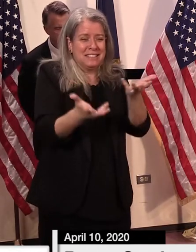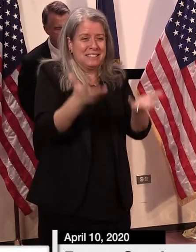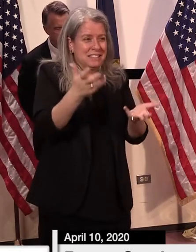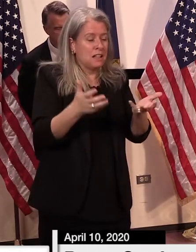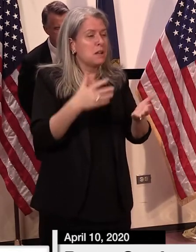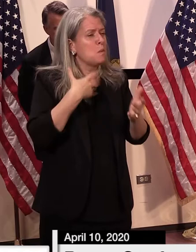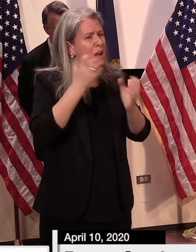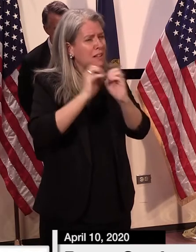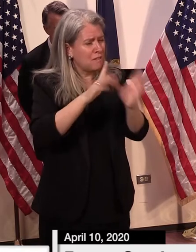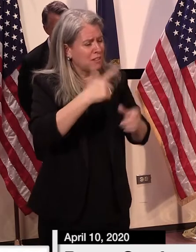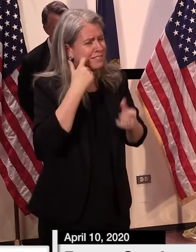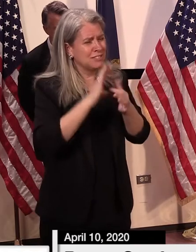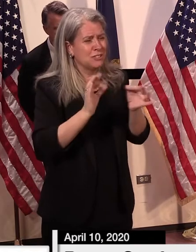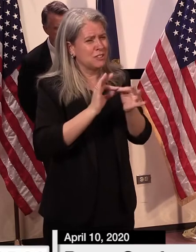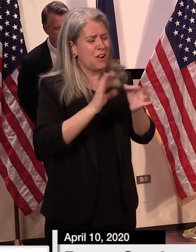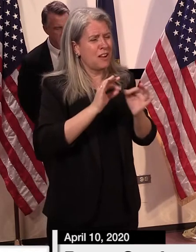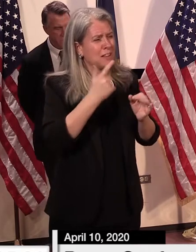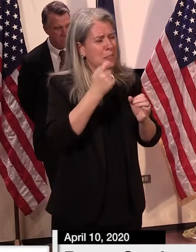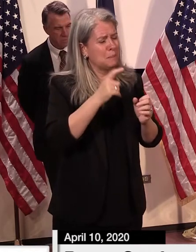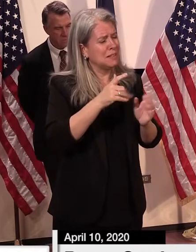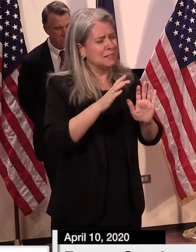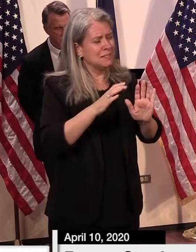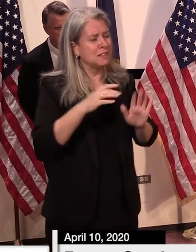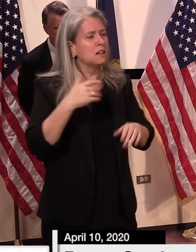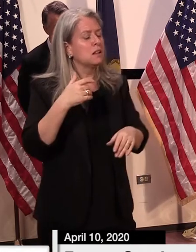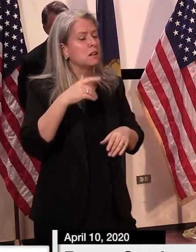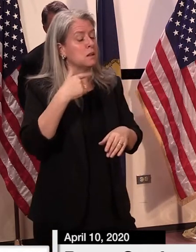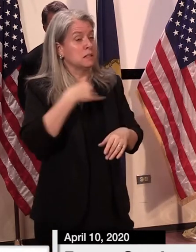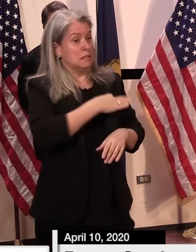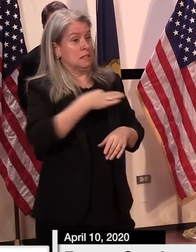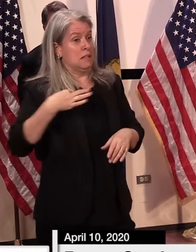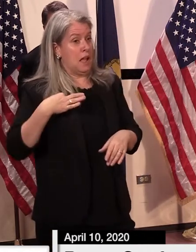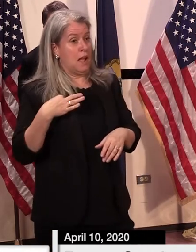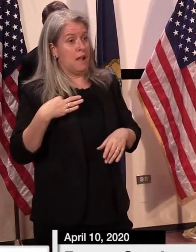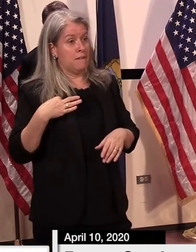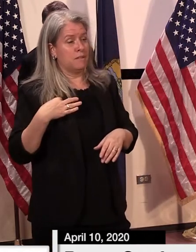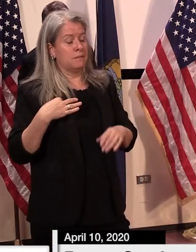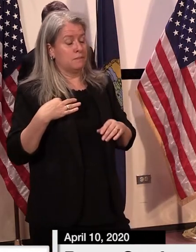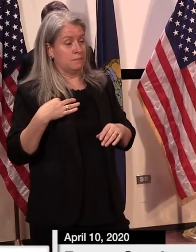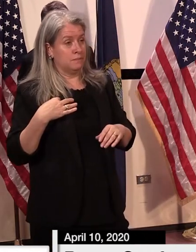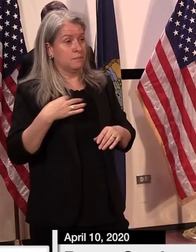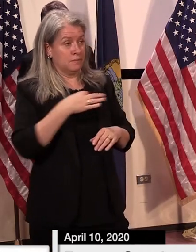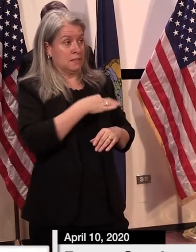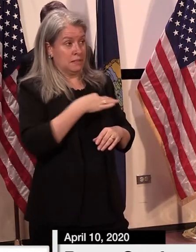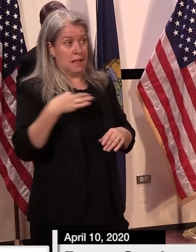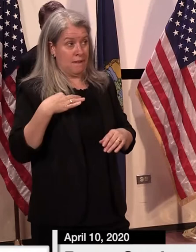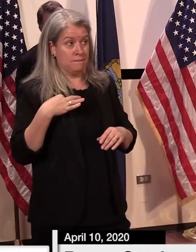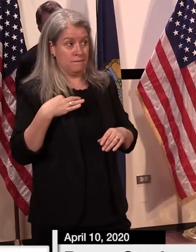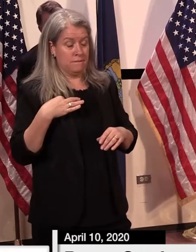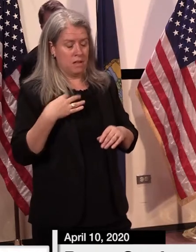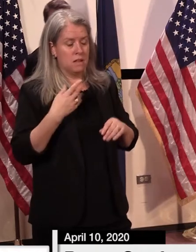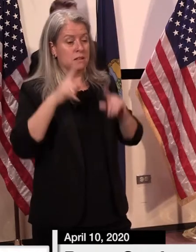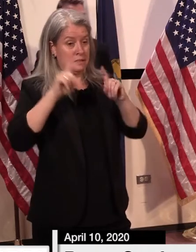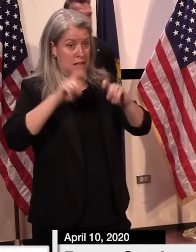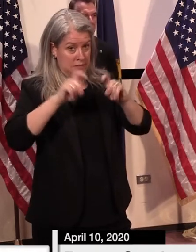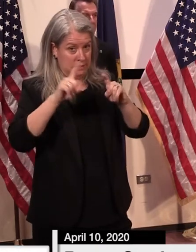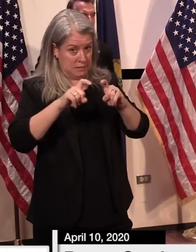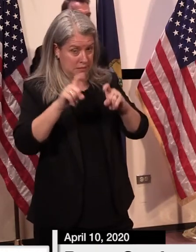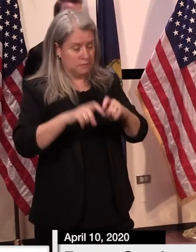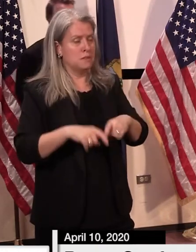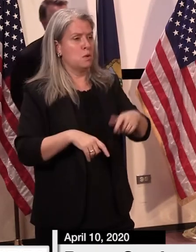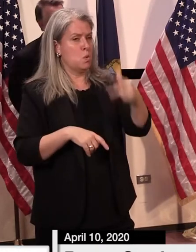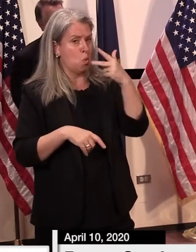three staff um test positive uh excuse me that were tested uh for